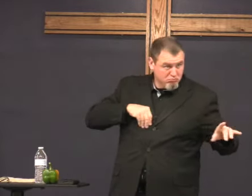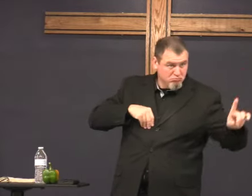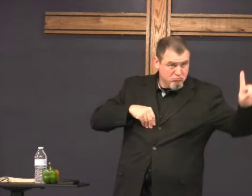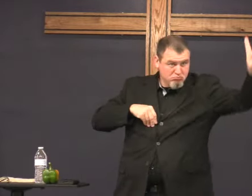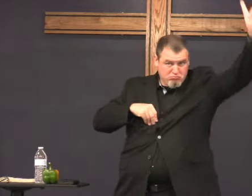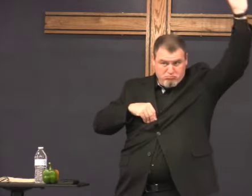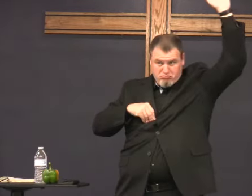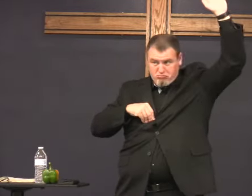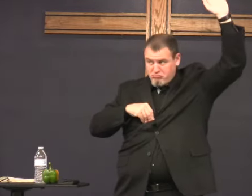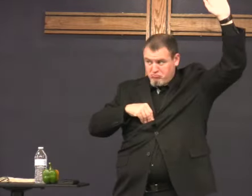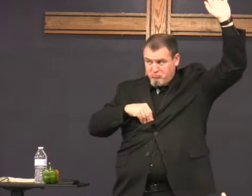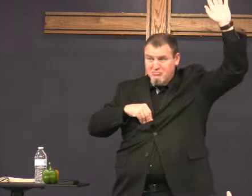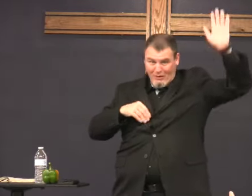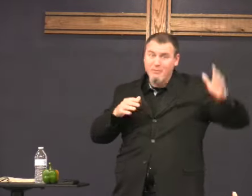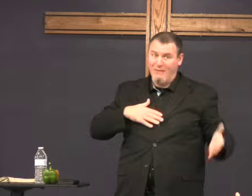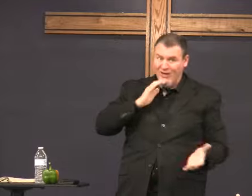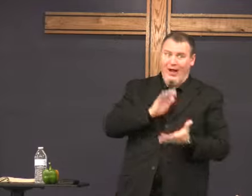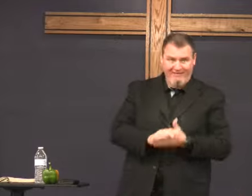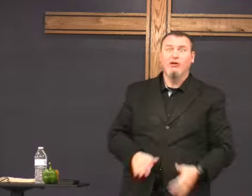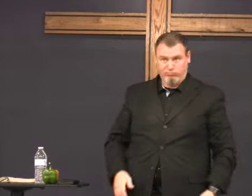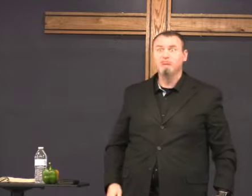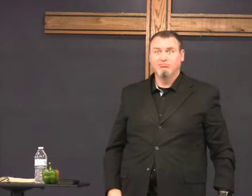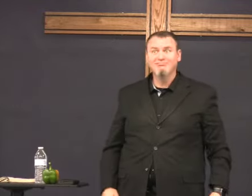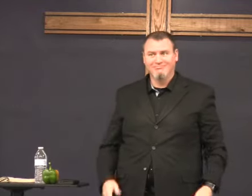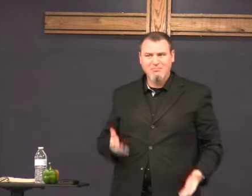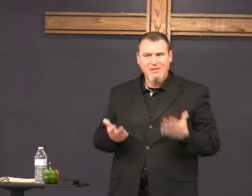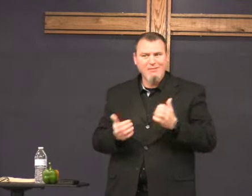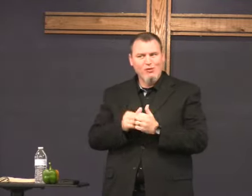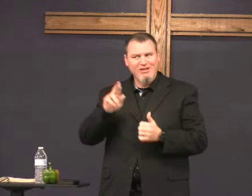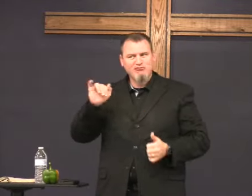love you agree with that my wife says yeah I would